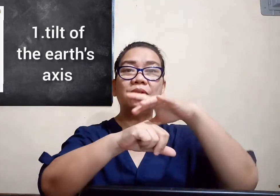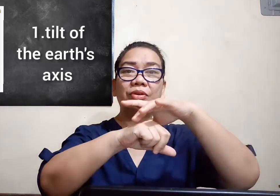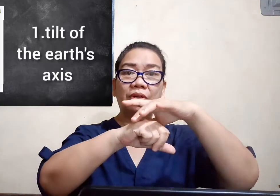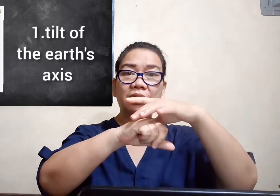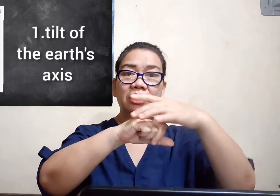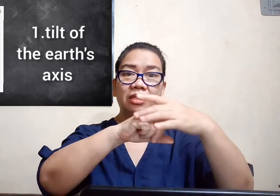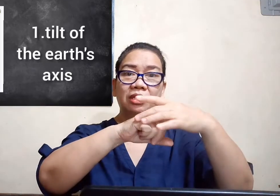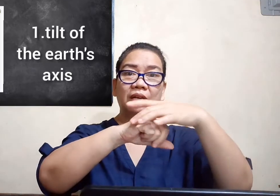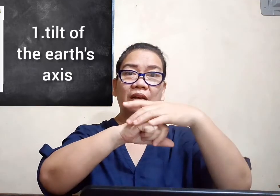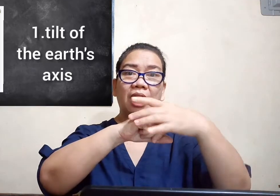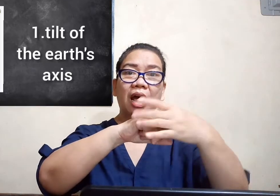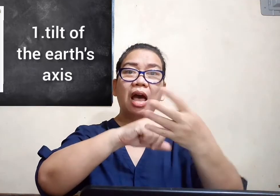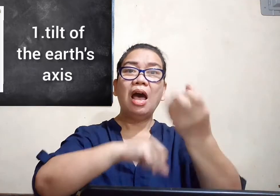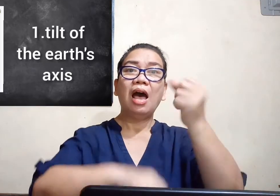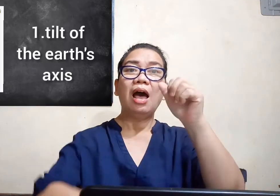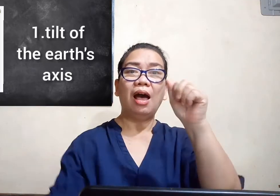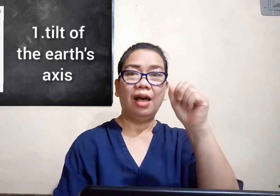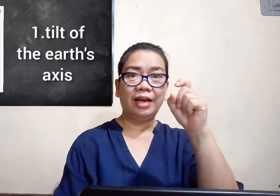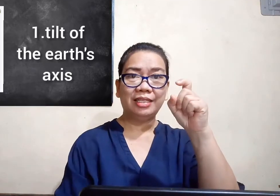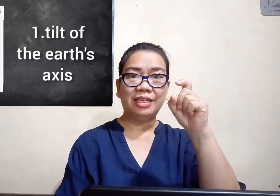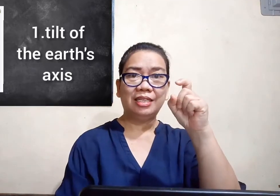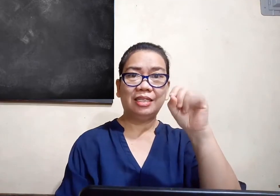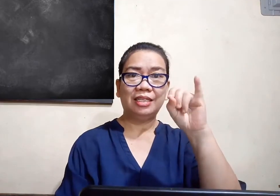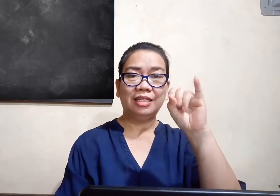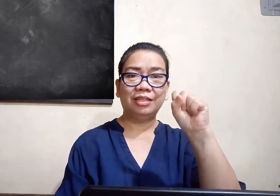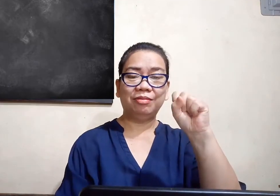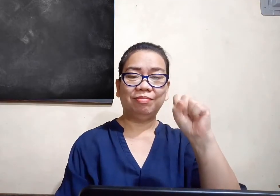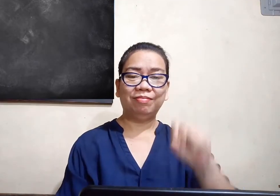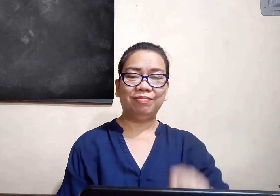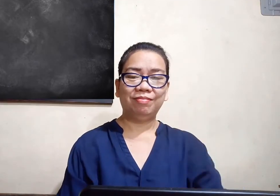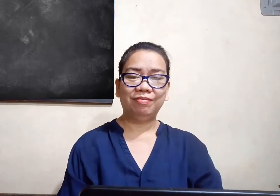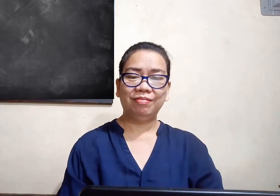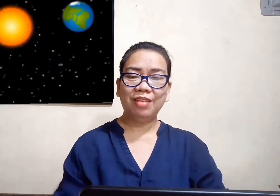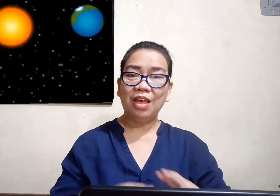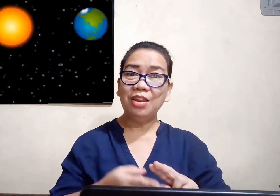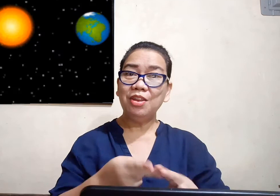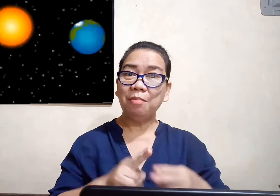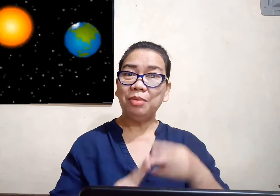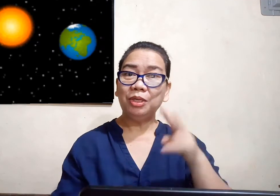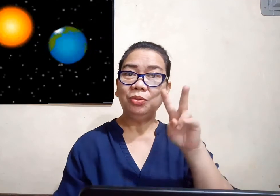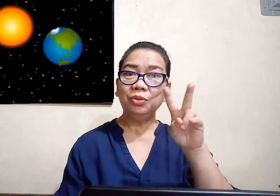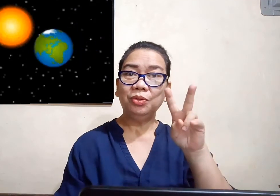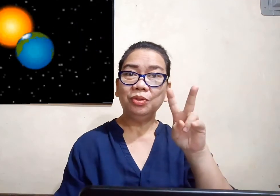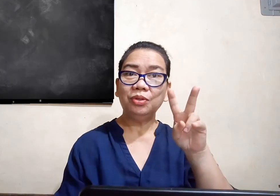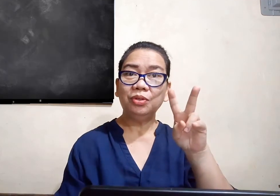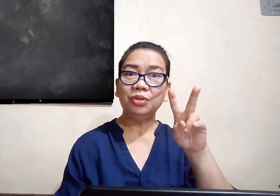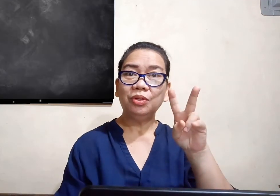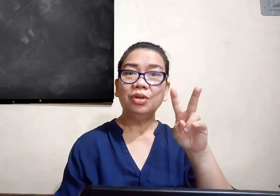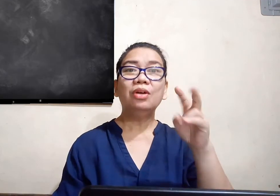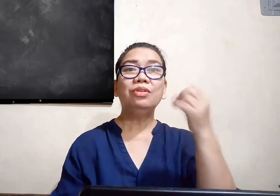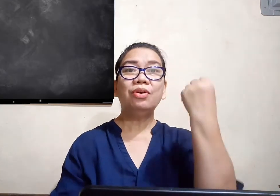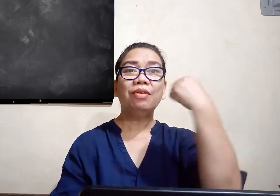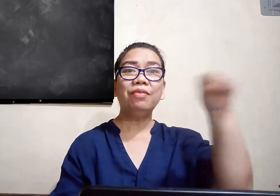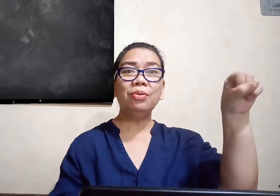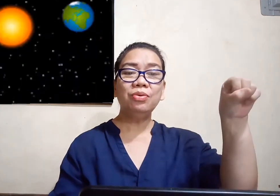Earth's axis number two the revolution